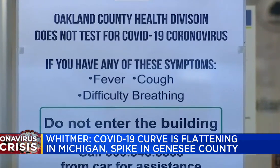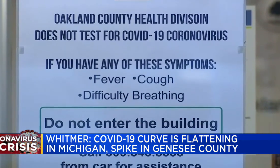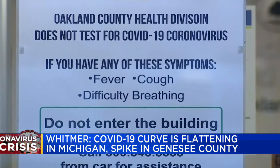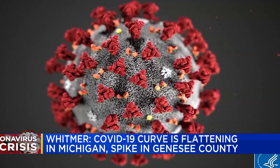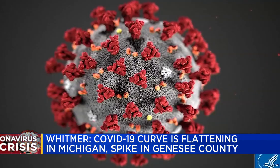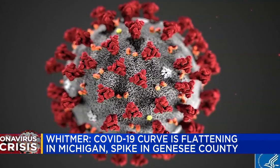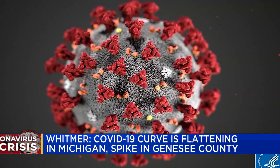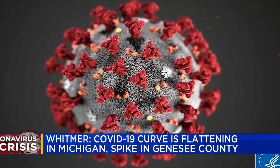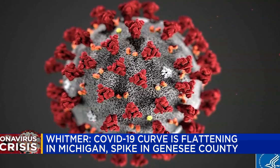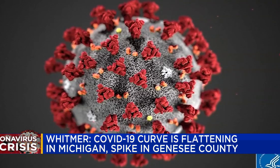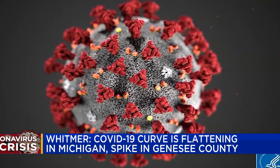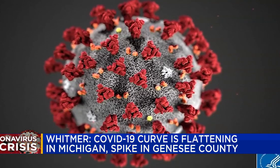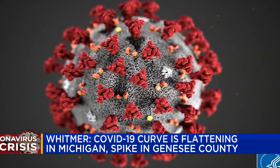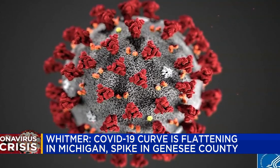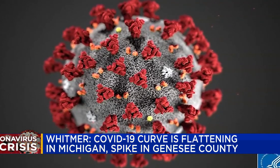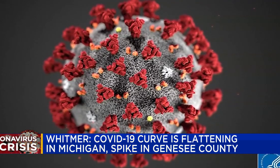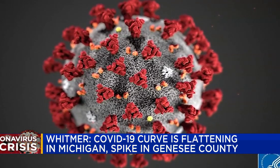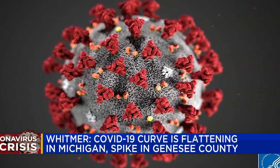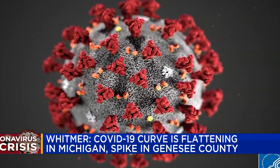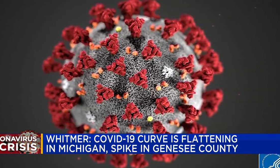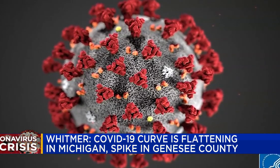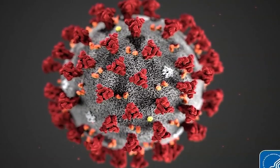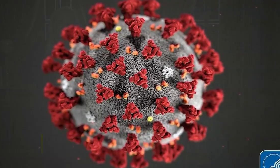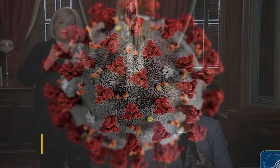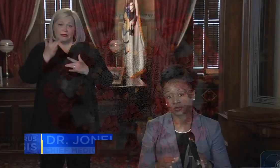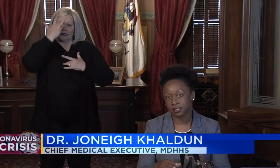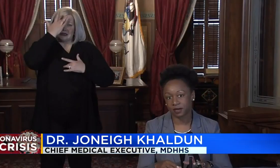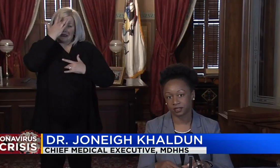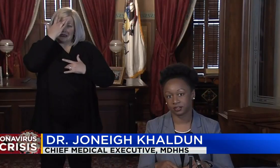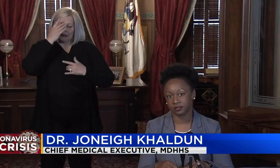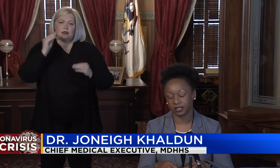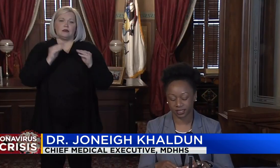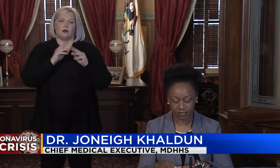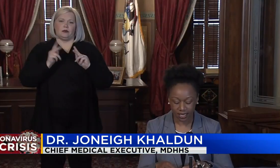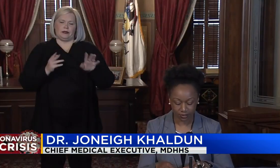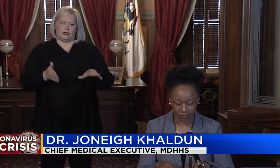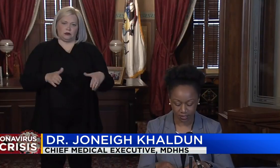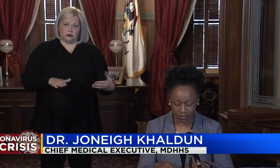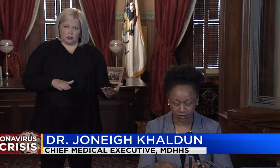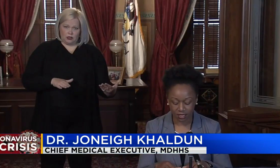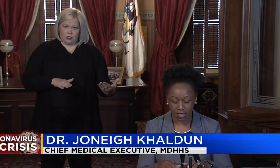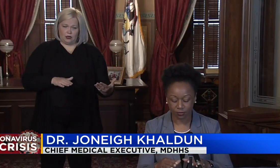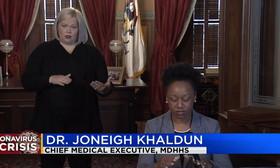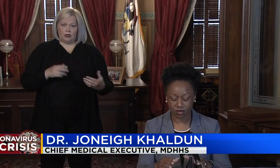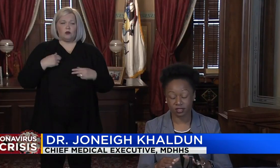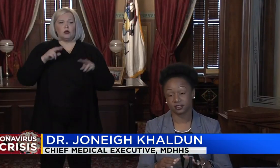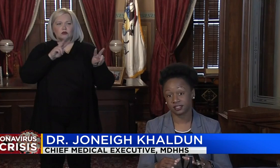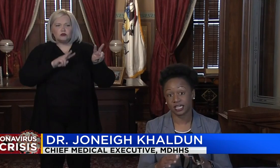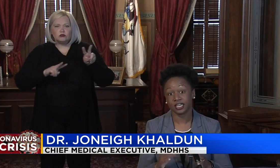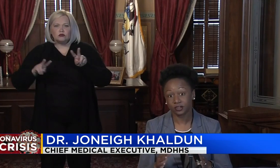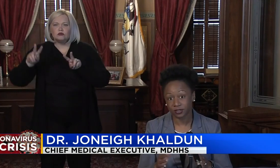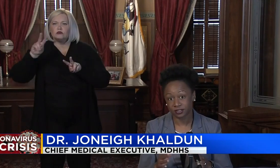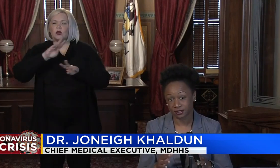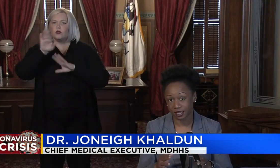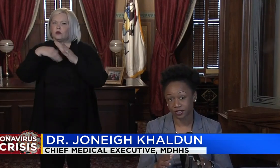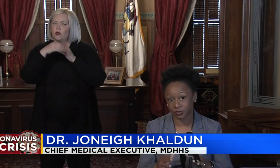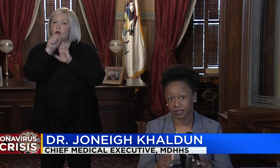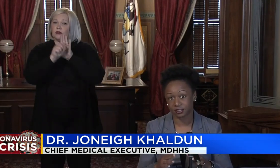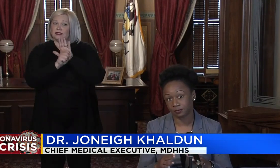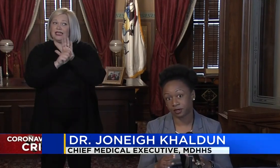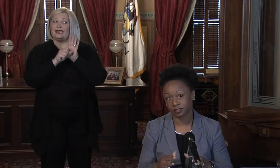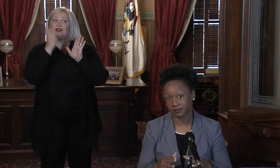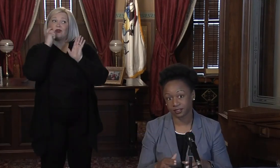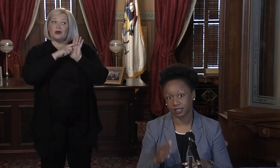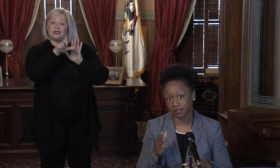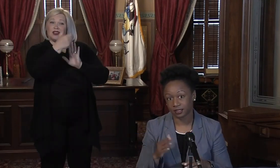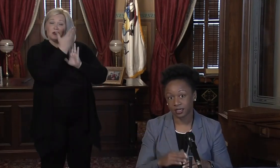some areas are seeing an increase in cases. We're closely monitoring the entire state and we're starting to see increases actually